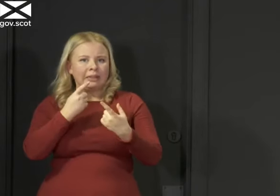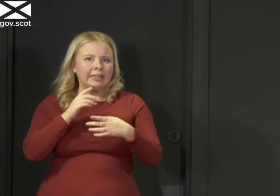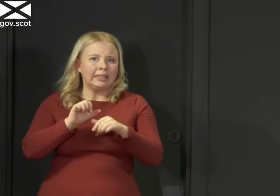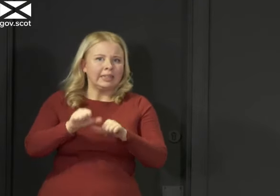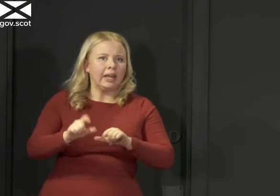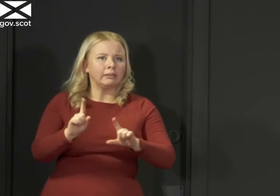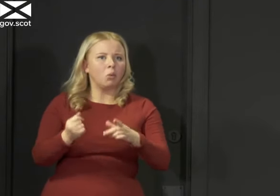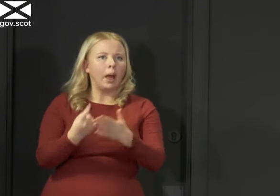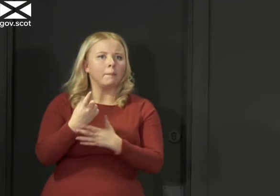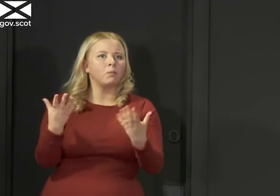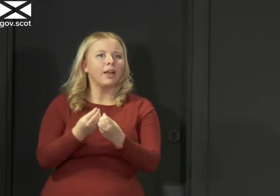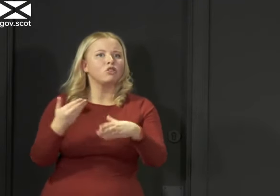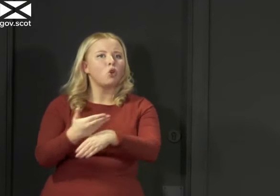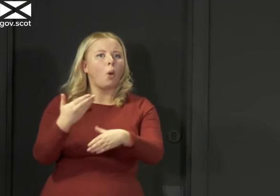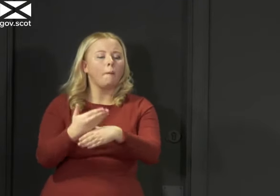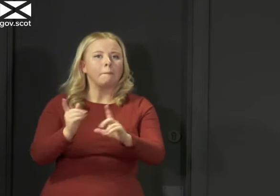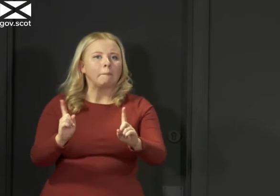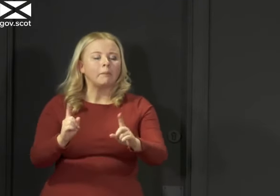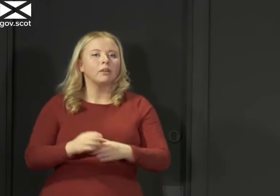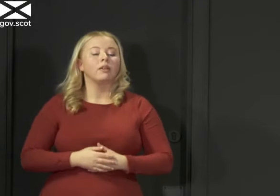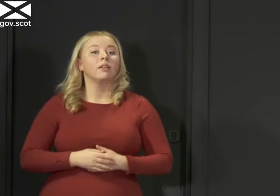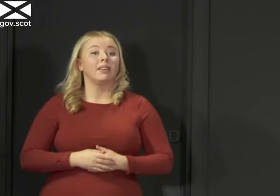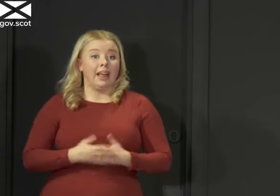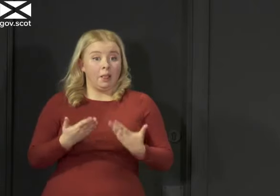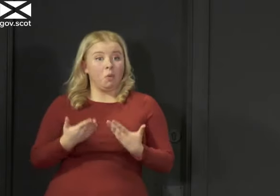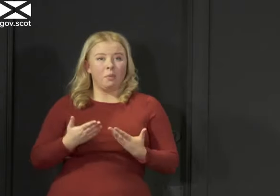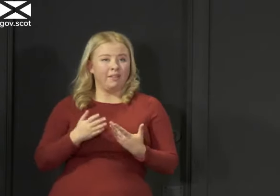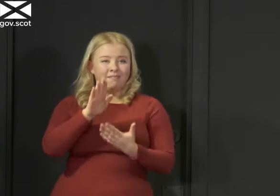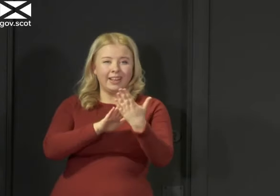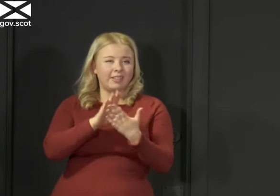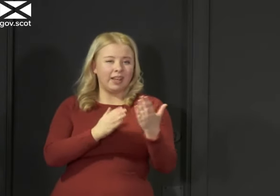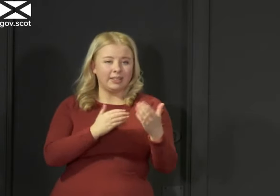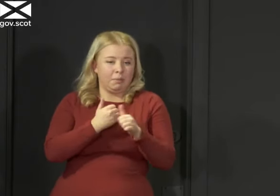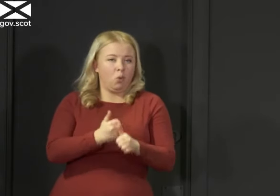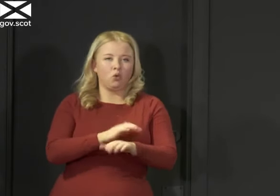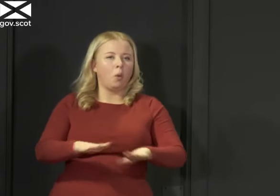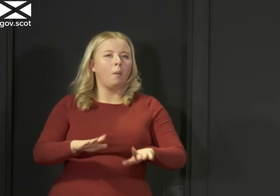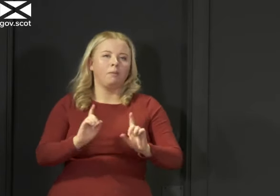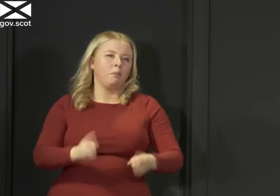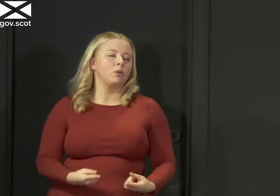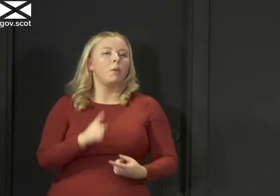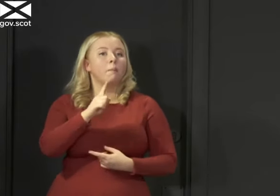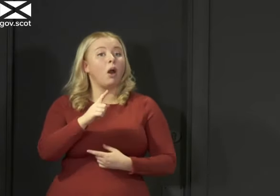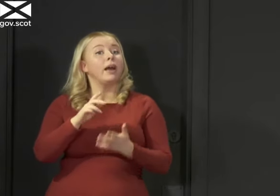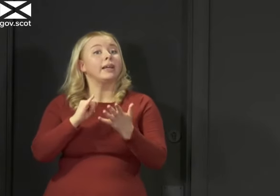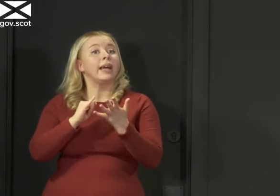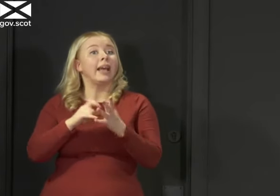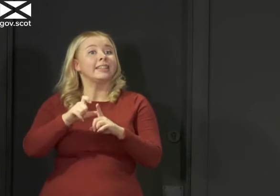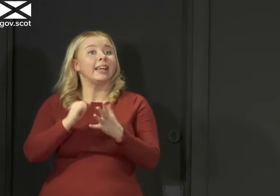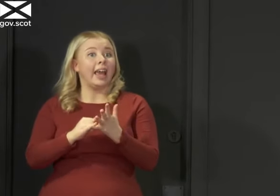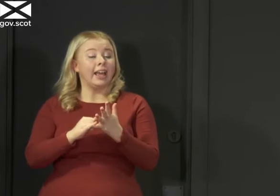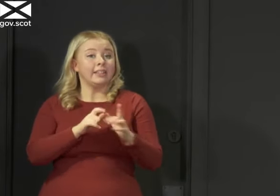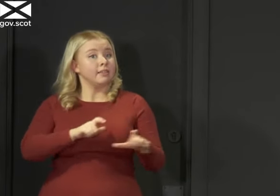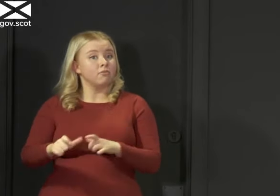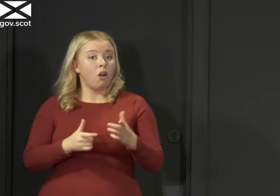Although it can't currently offer face-to-face support for obvious reasons, Skills Development Scotland has still been providing help